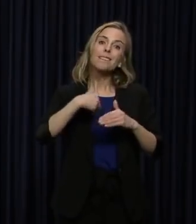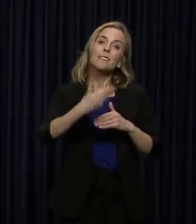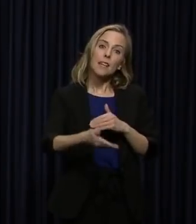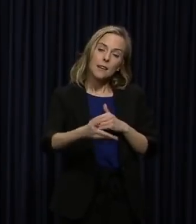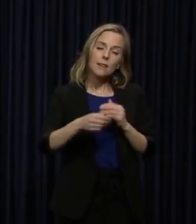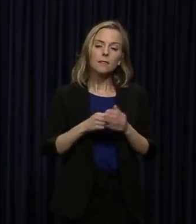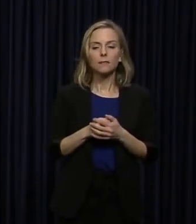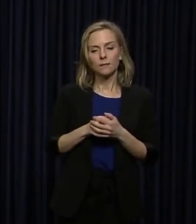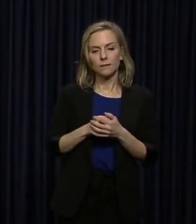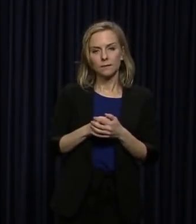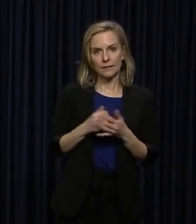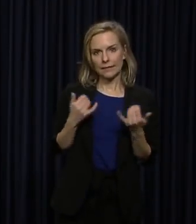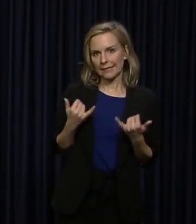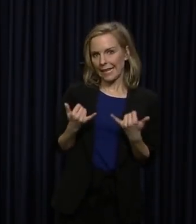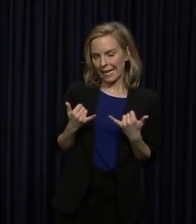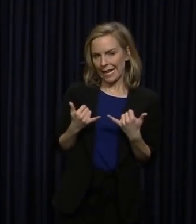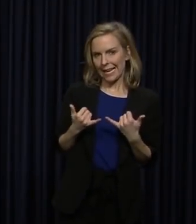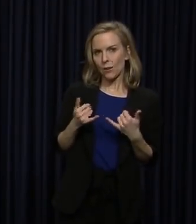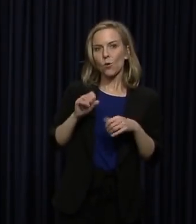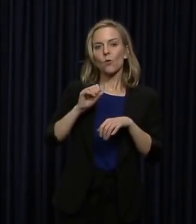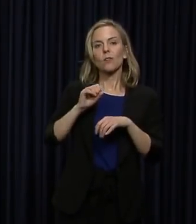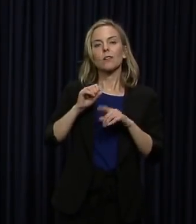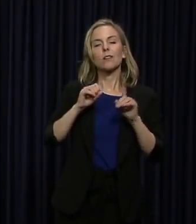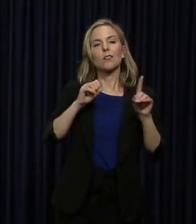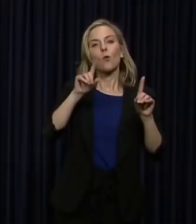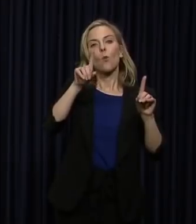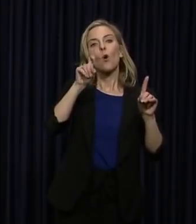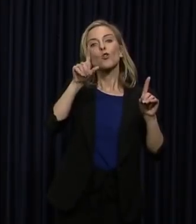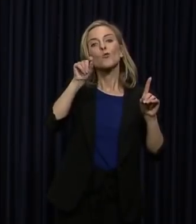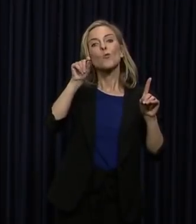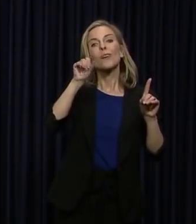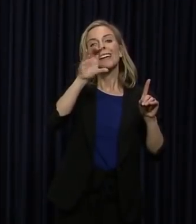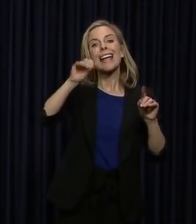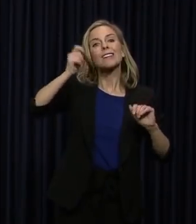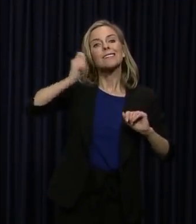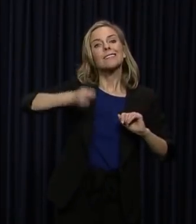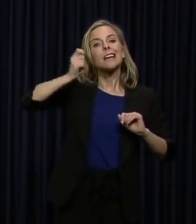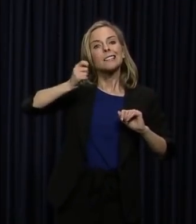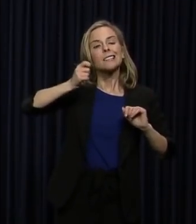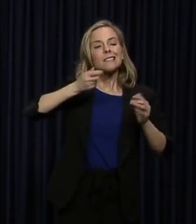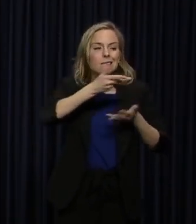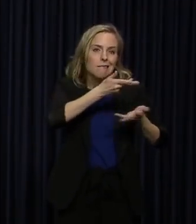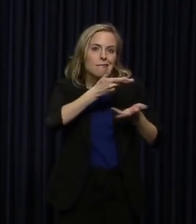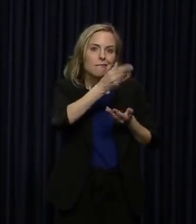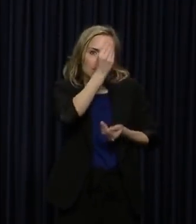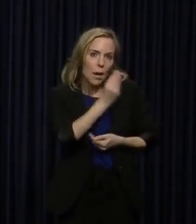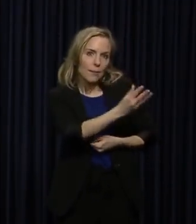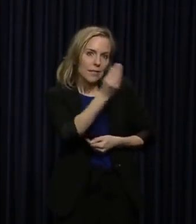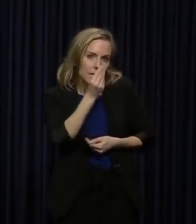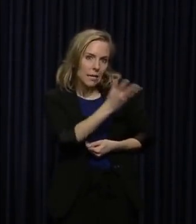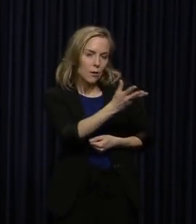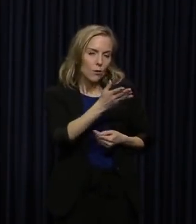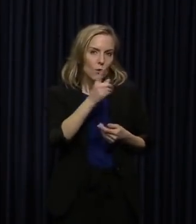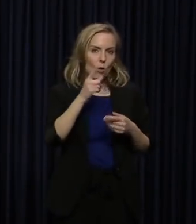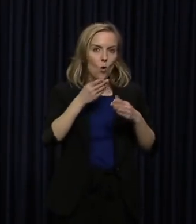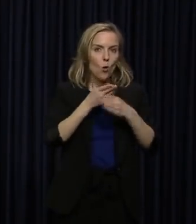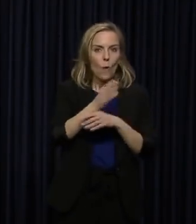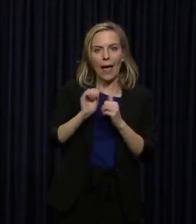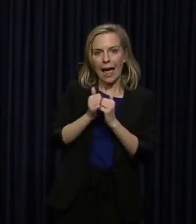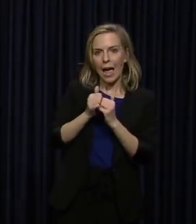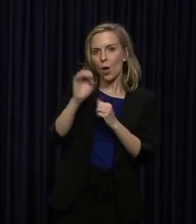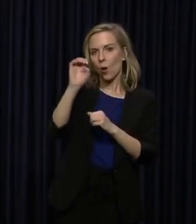Next, we are working with all 120 county judges, updating them through the Emergency